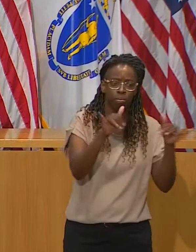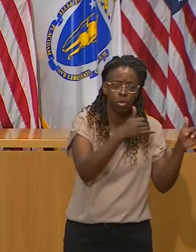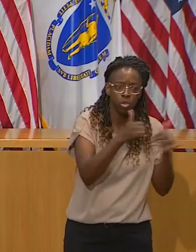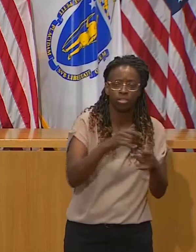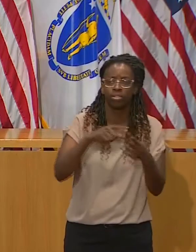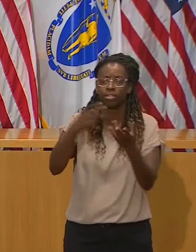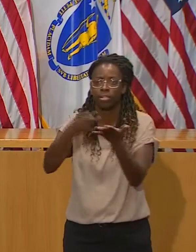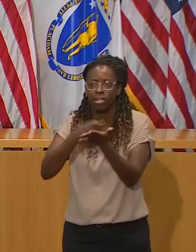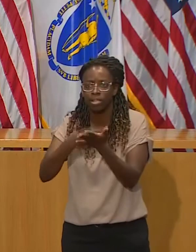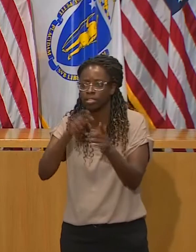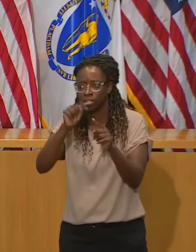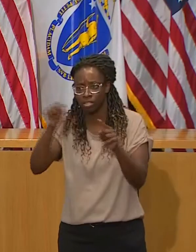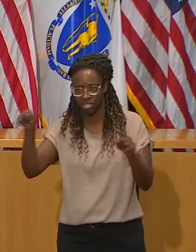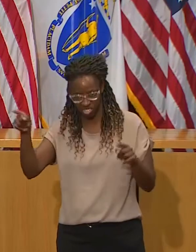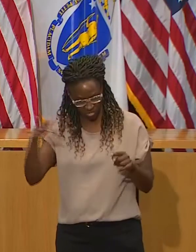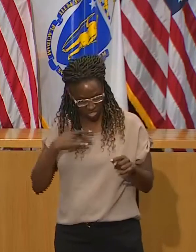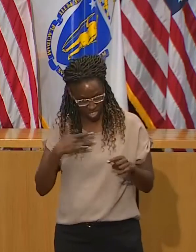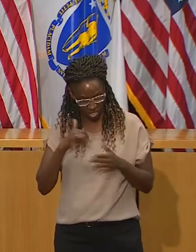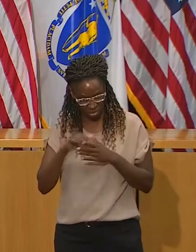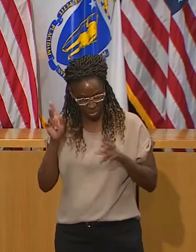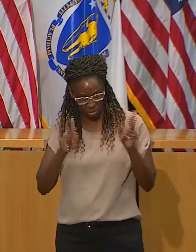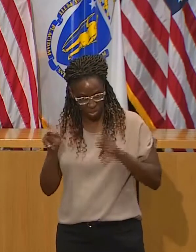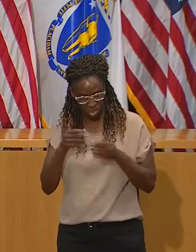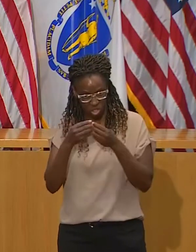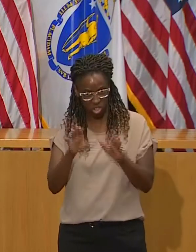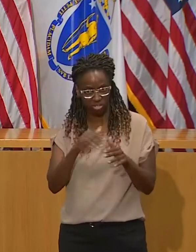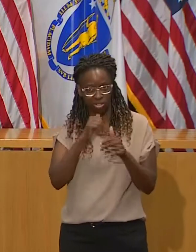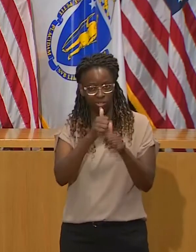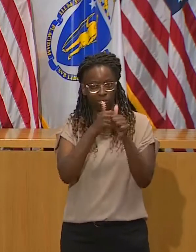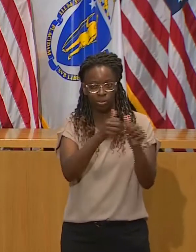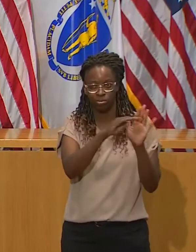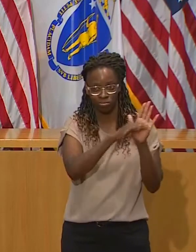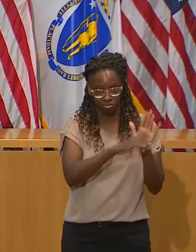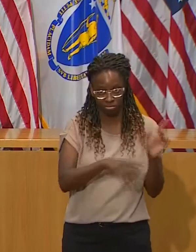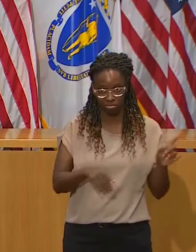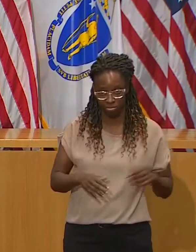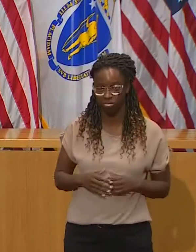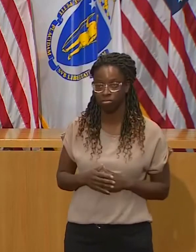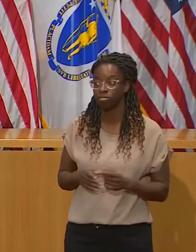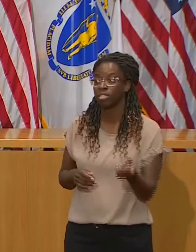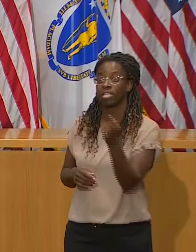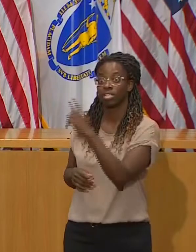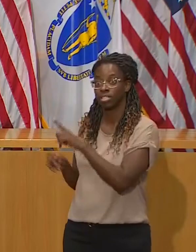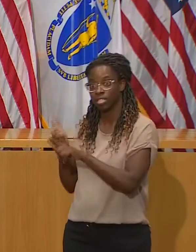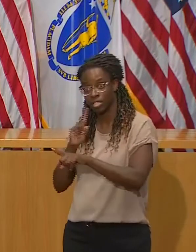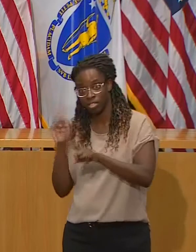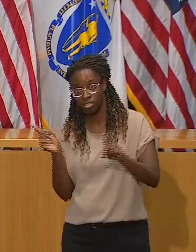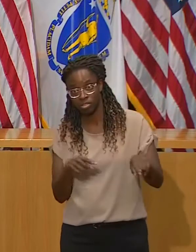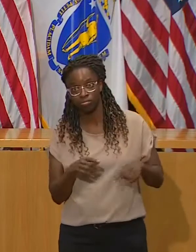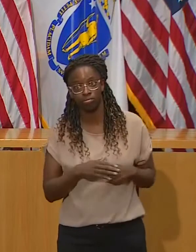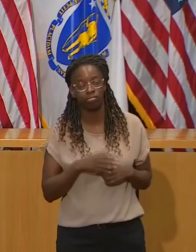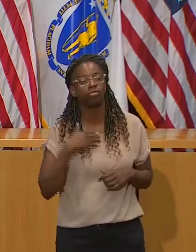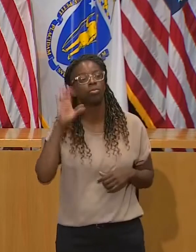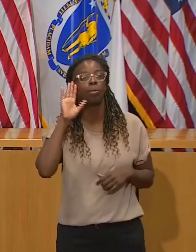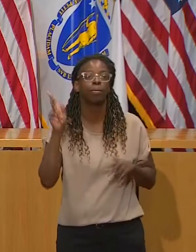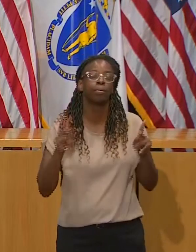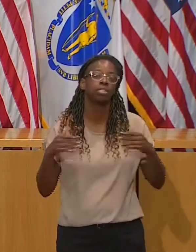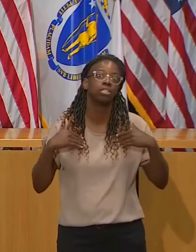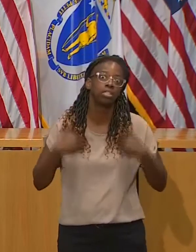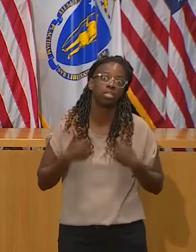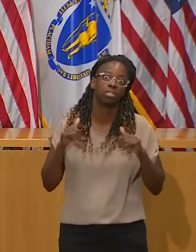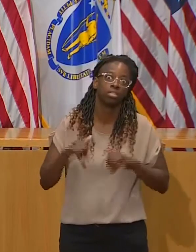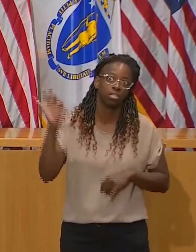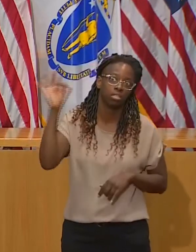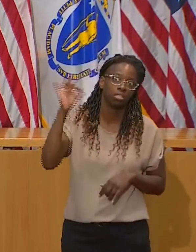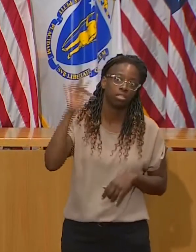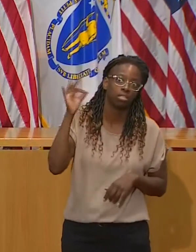I get the fact that this has been going on for a long time. Okay. And I get